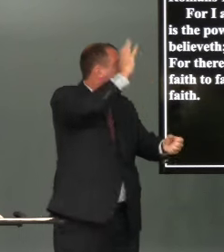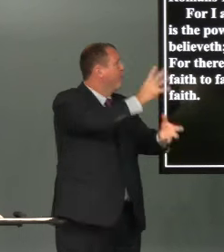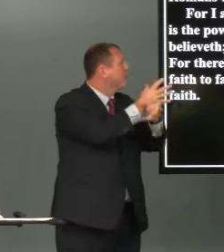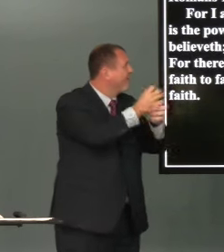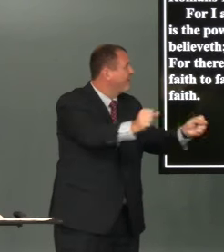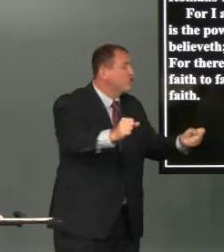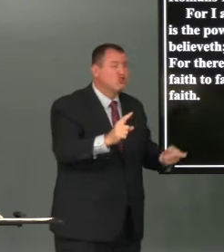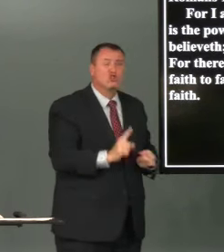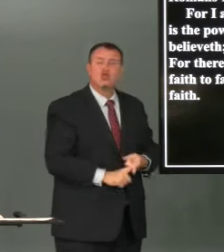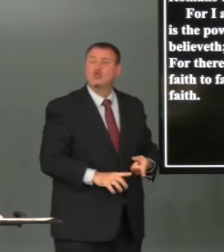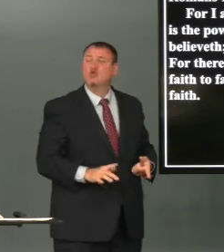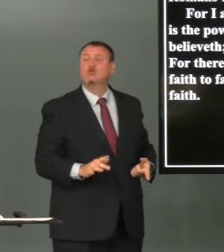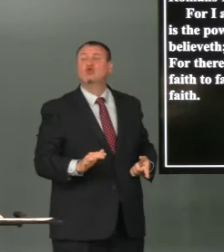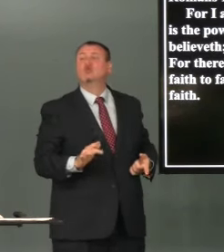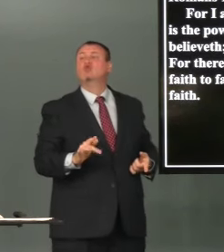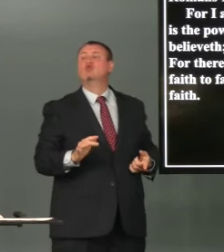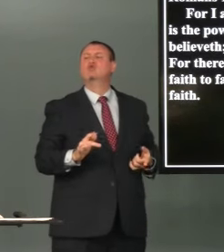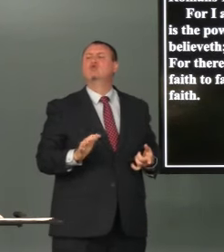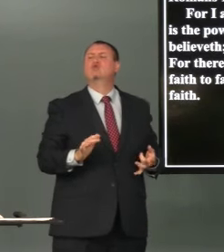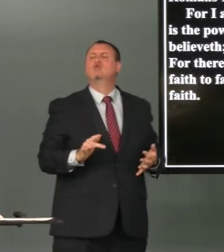the power of god unto salvation